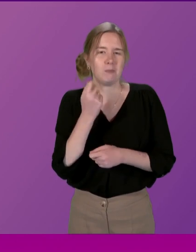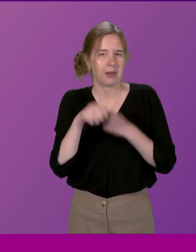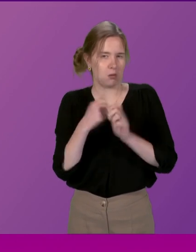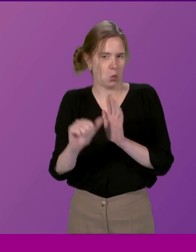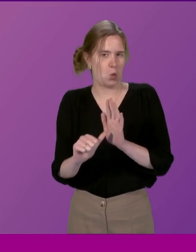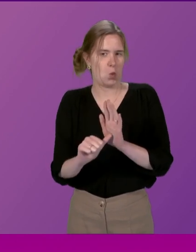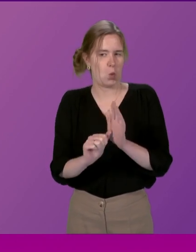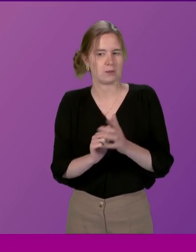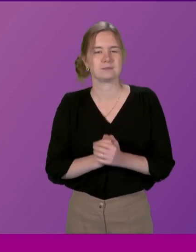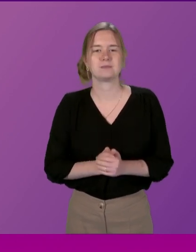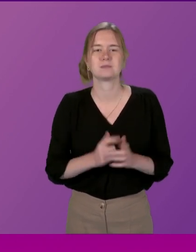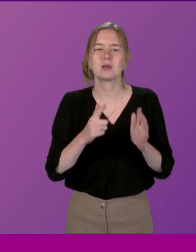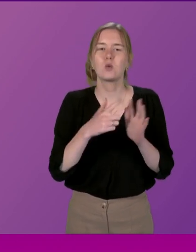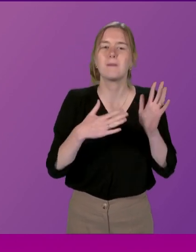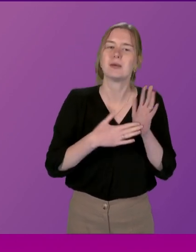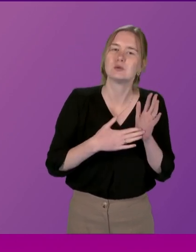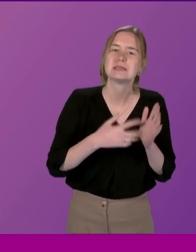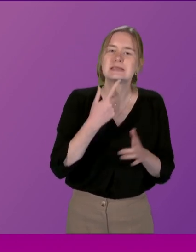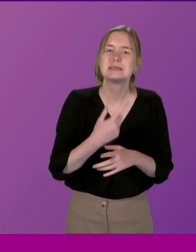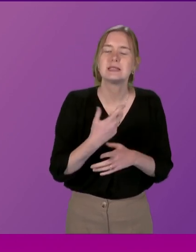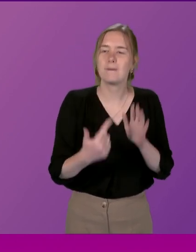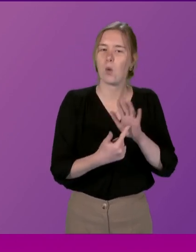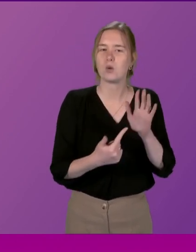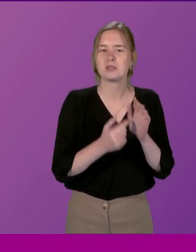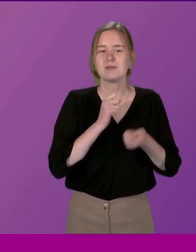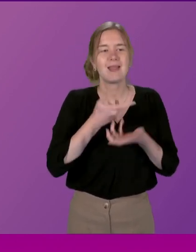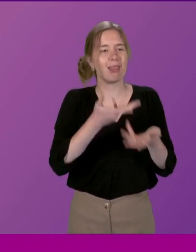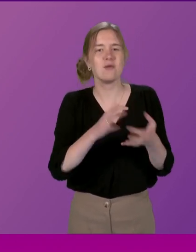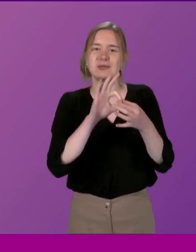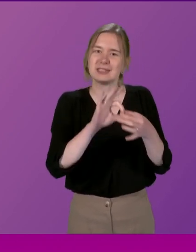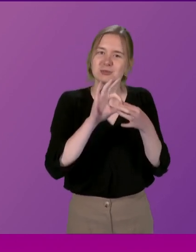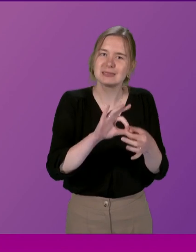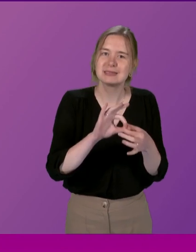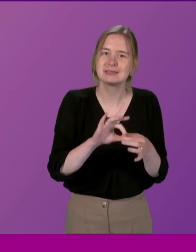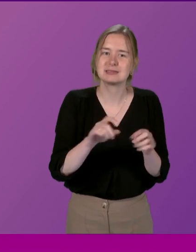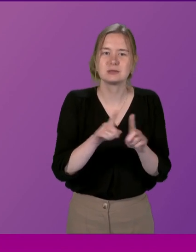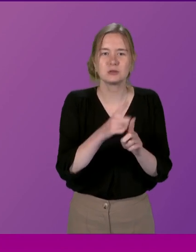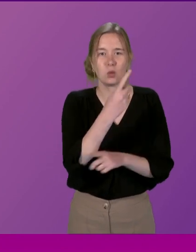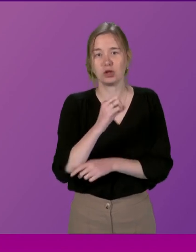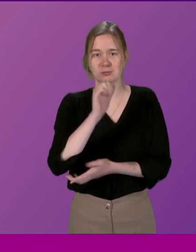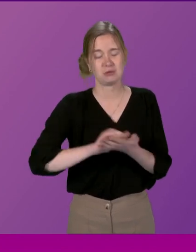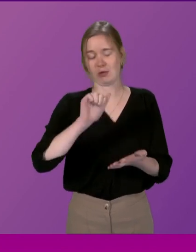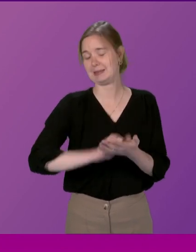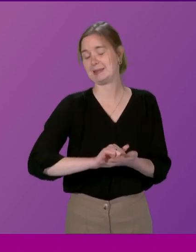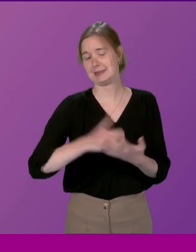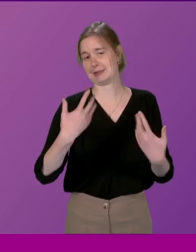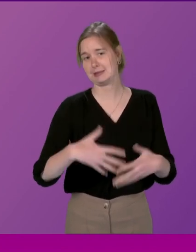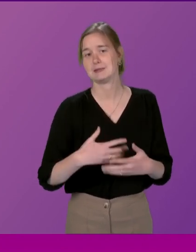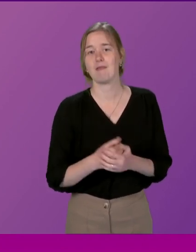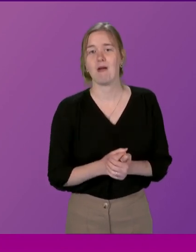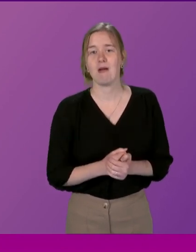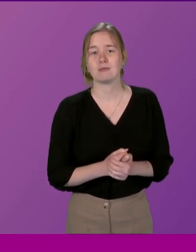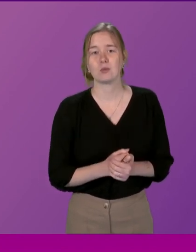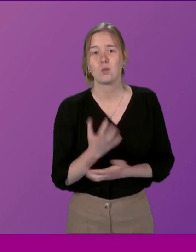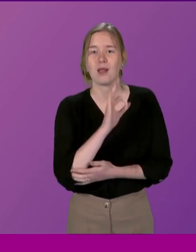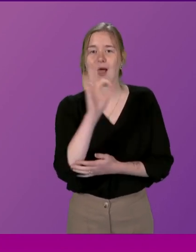quite difficult Edward Mountain spoke about the importance of us actually delivering on engagement And he's 100% correct Because I think this is what